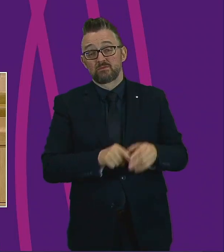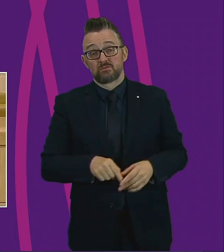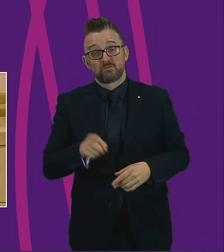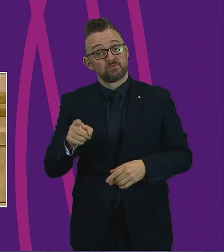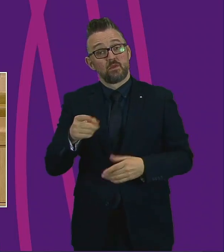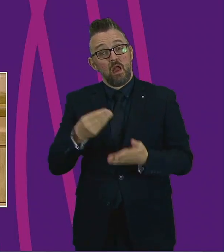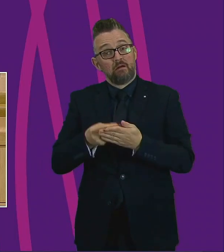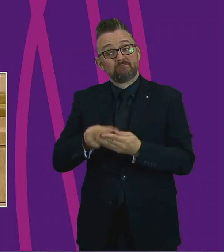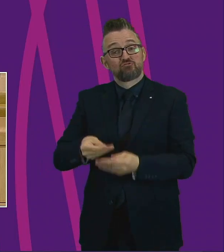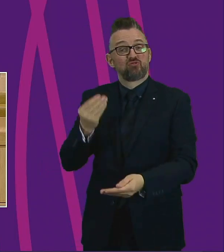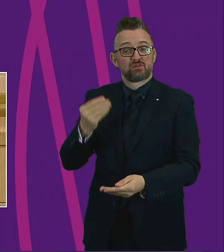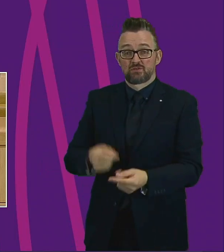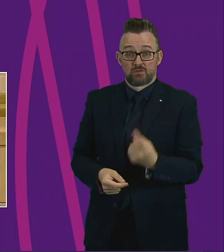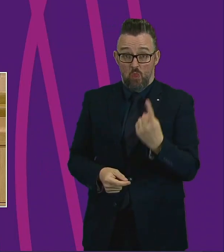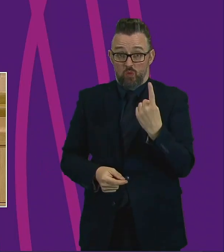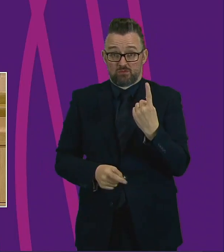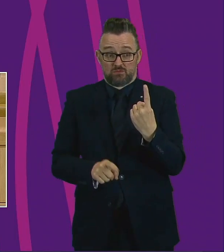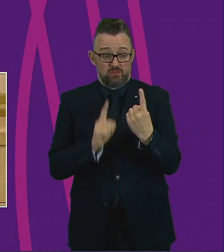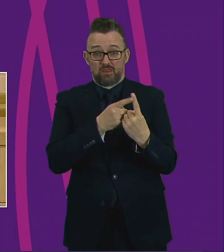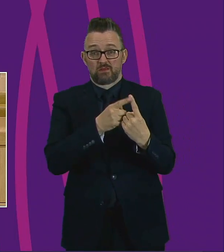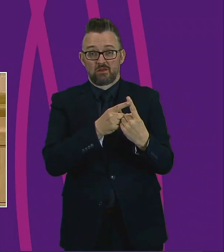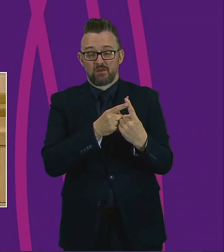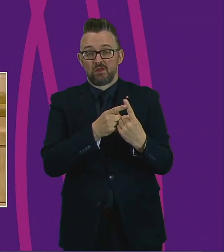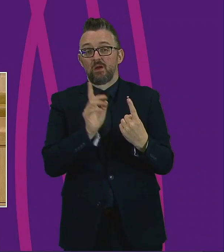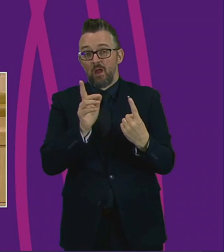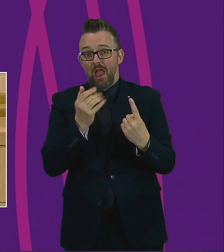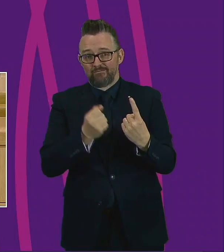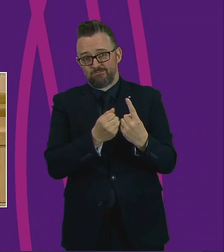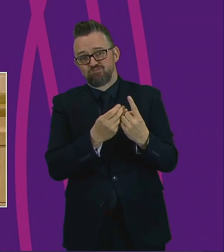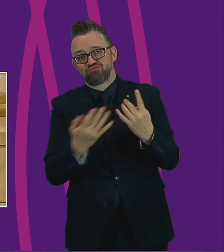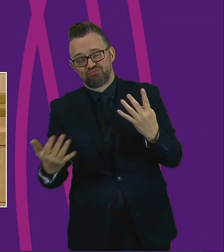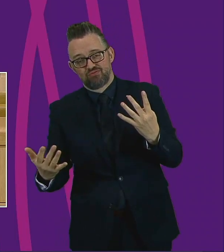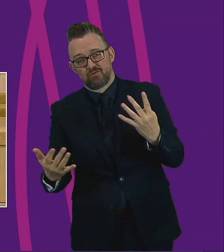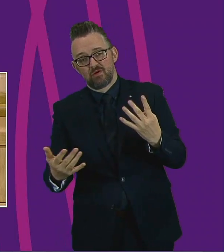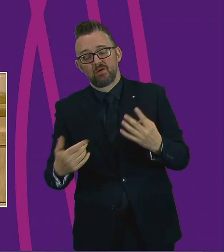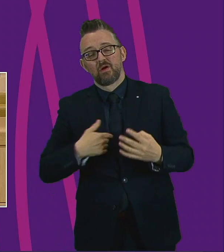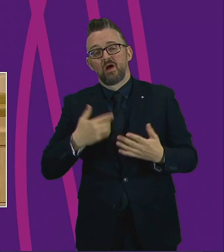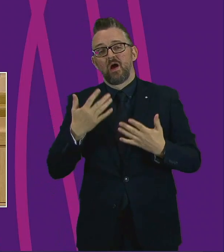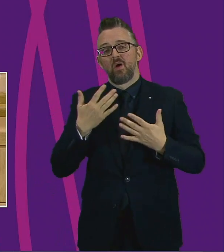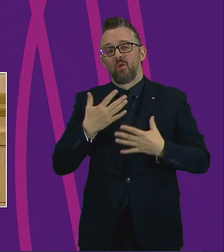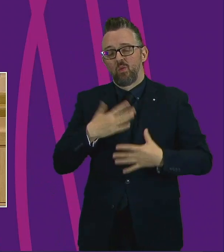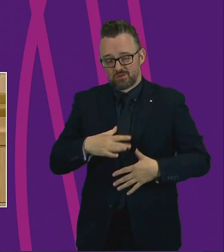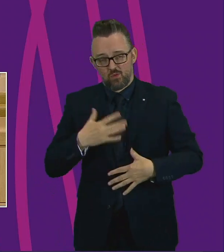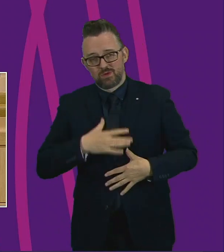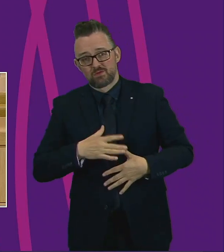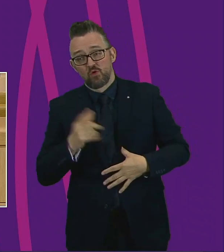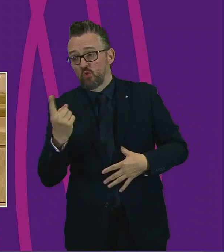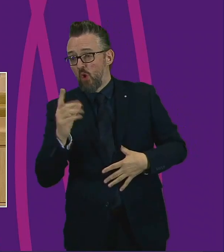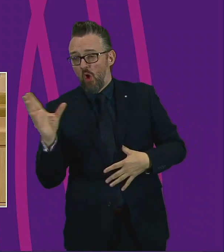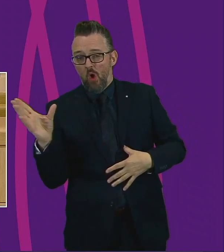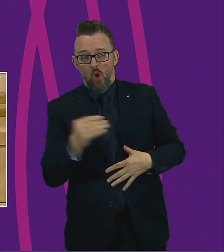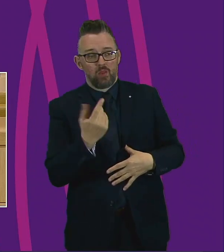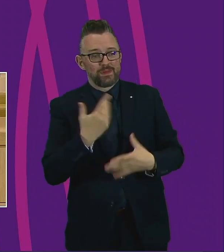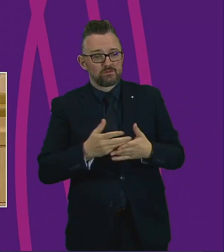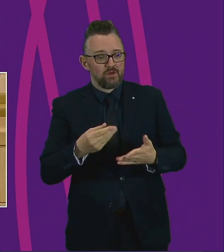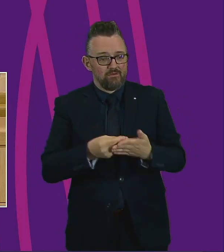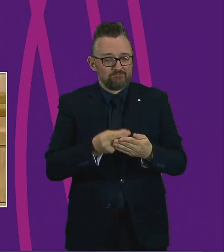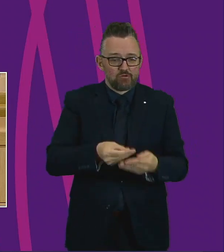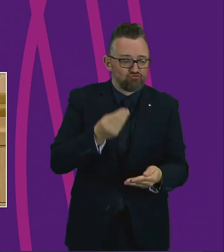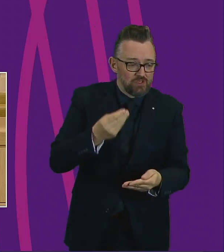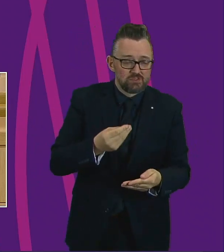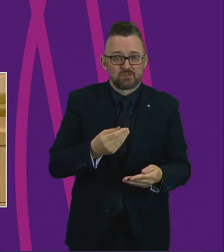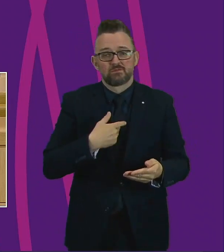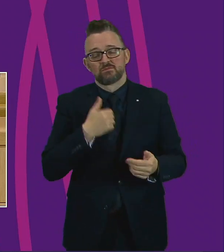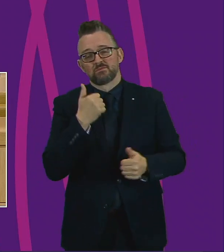initiatives in the Highlands and Islands. And I'd like to pay tribute, as others have done before me, to all the fundraisers. I know that